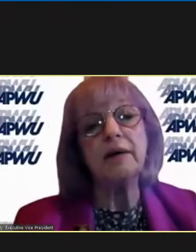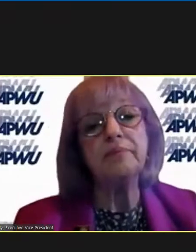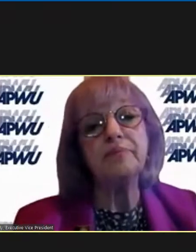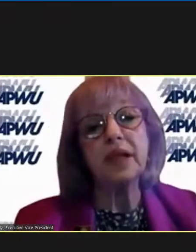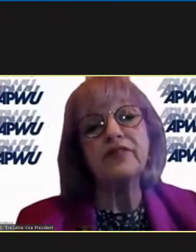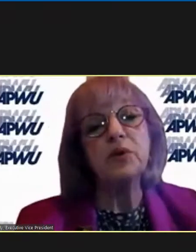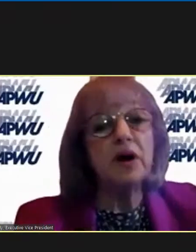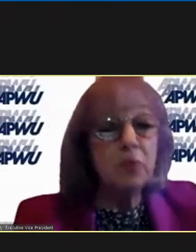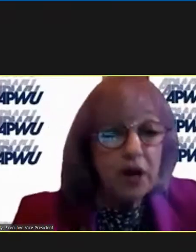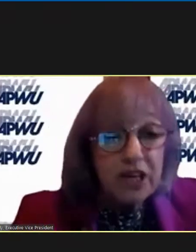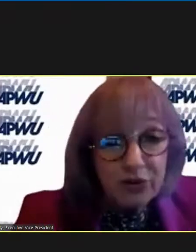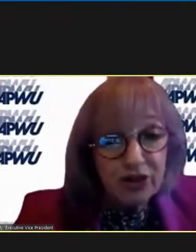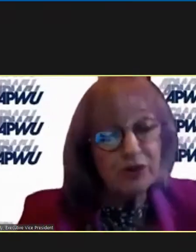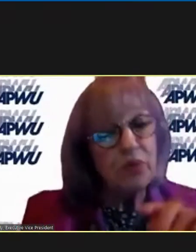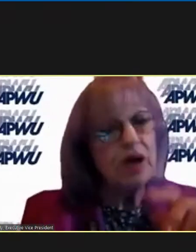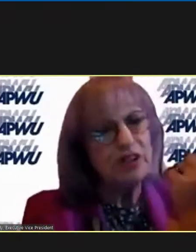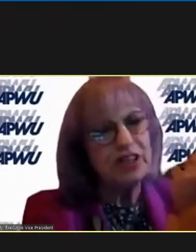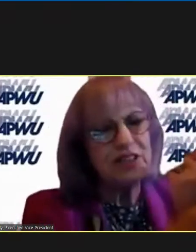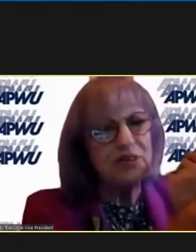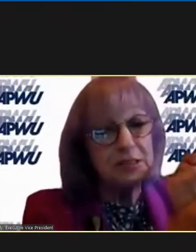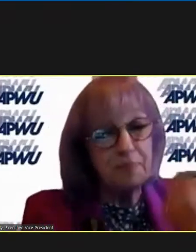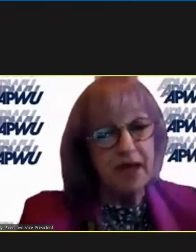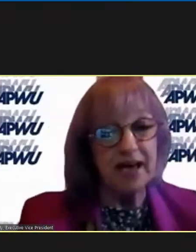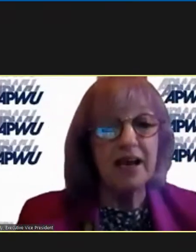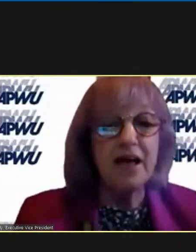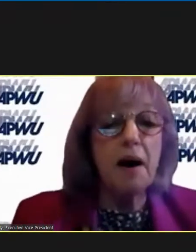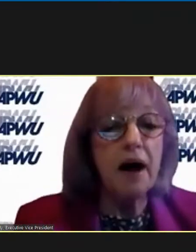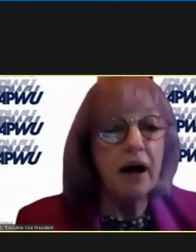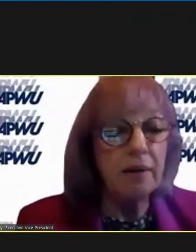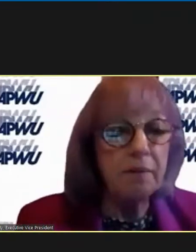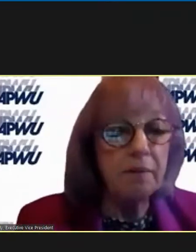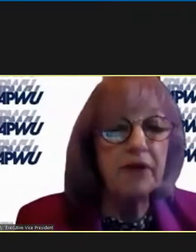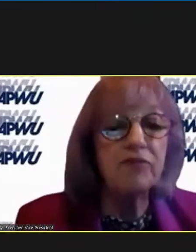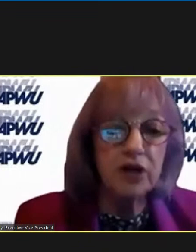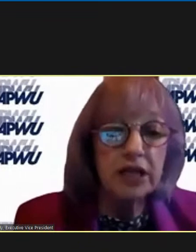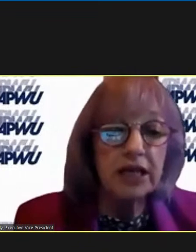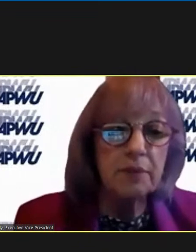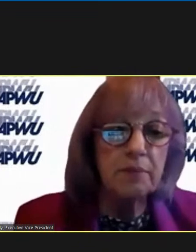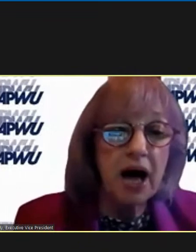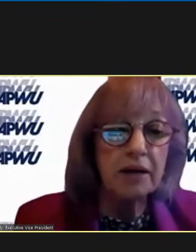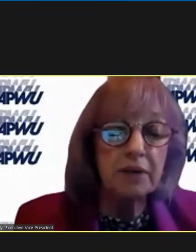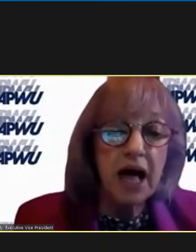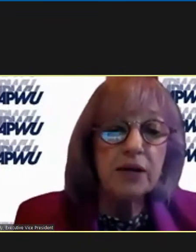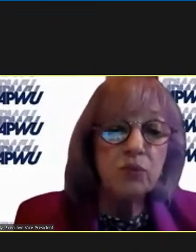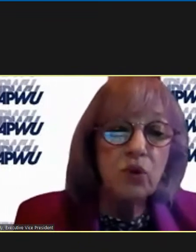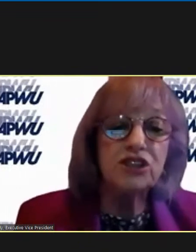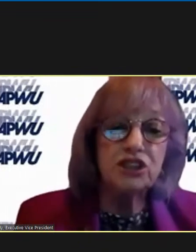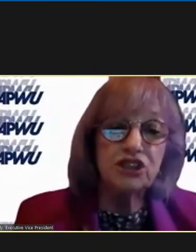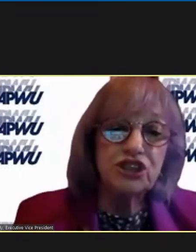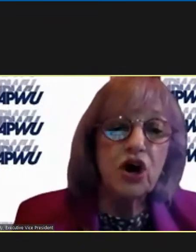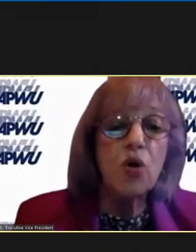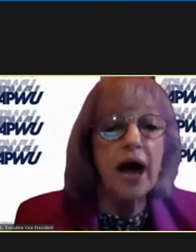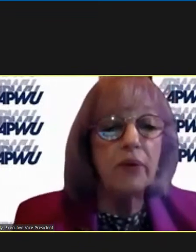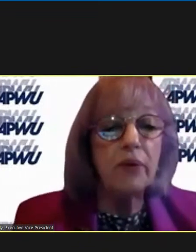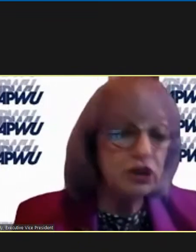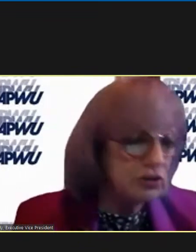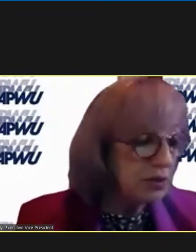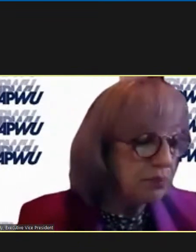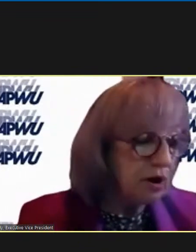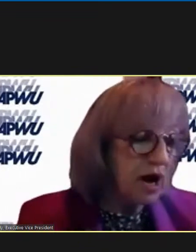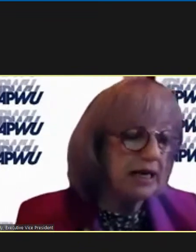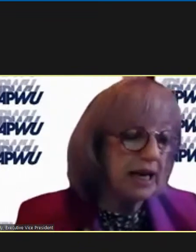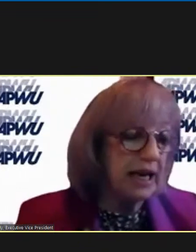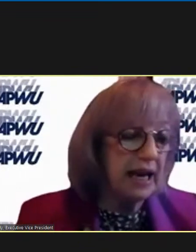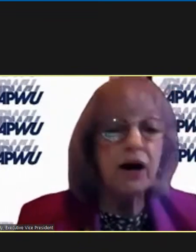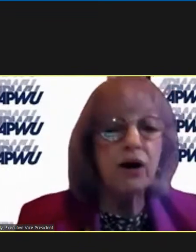um if you were a window clerk while you get the wristband um but really the bottom line was to show our